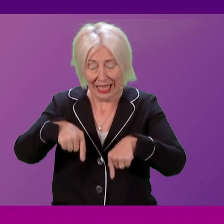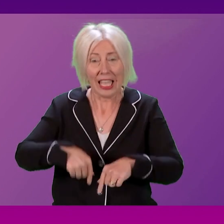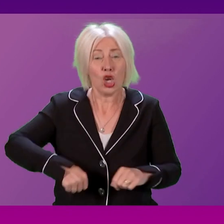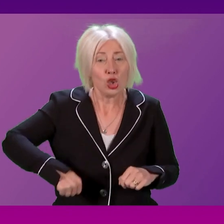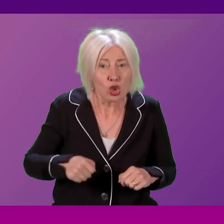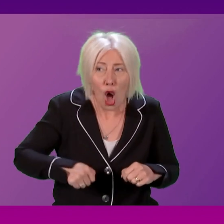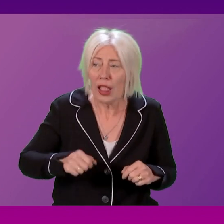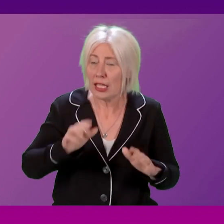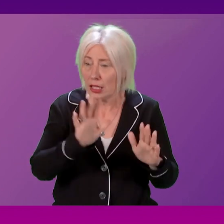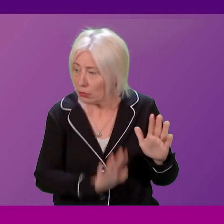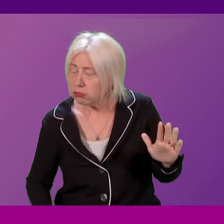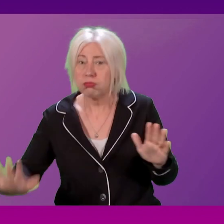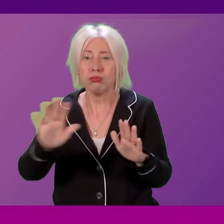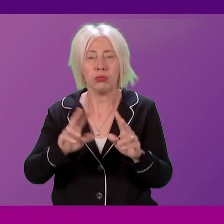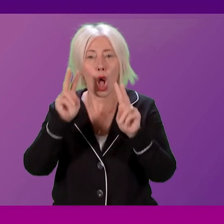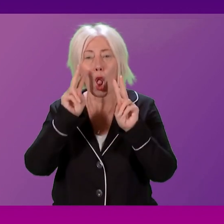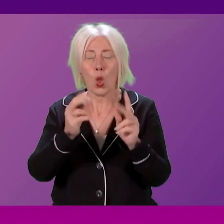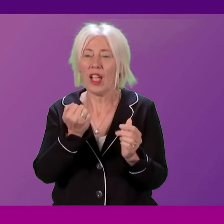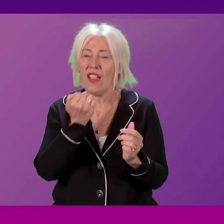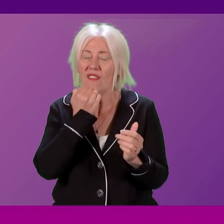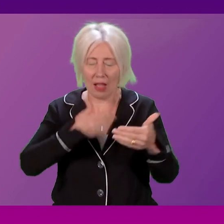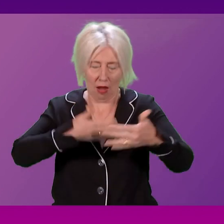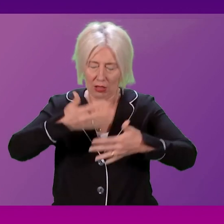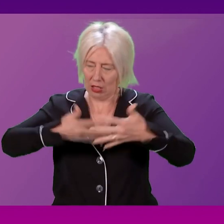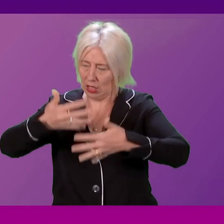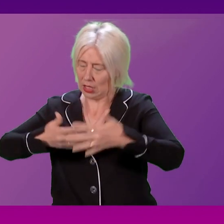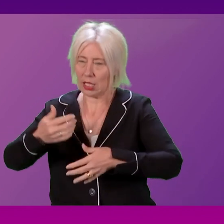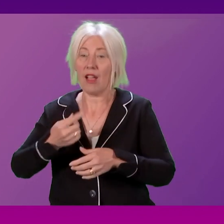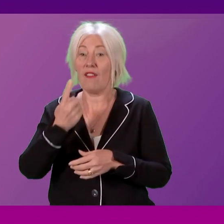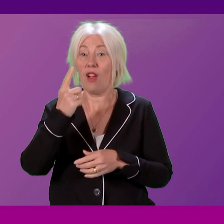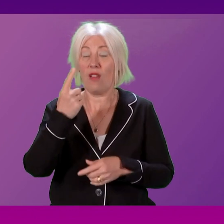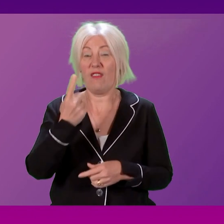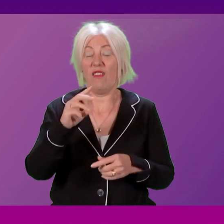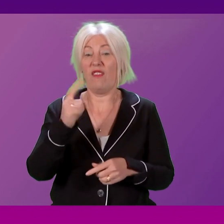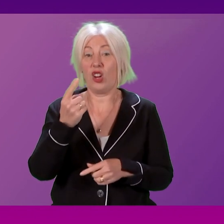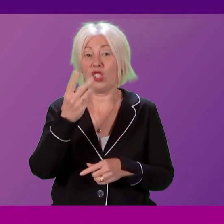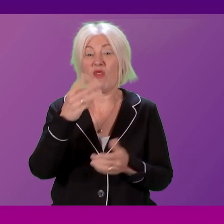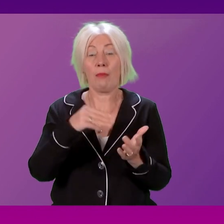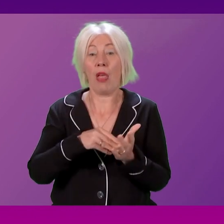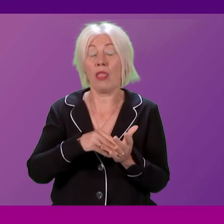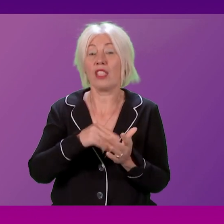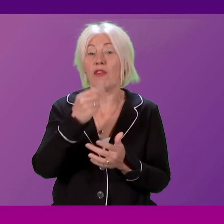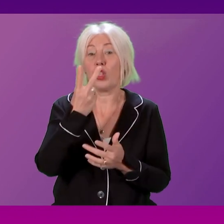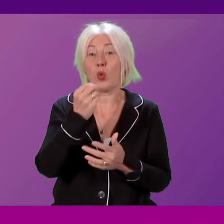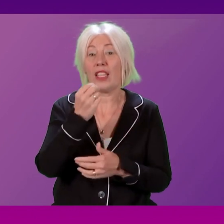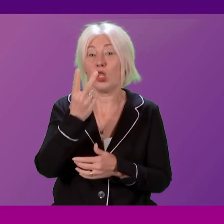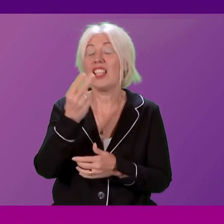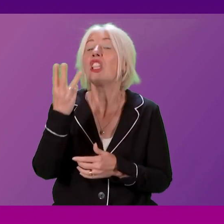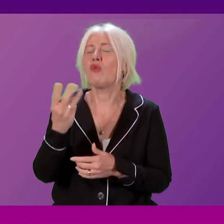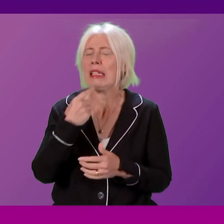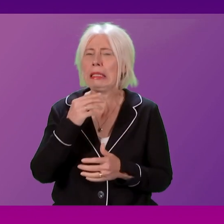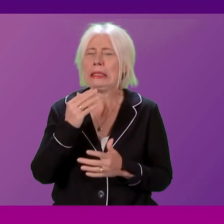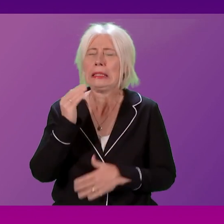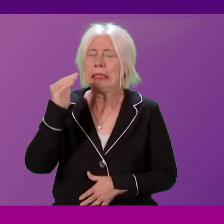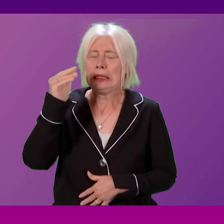the UK, when I look at the figures from the Private Health Information Network over the first quarter of 2023, of course, it shows worrying